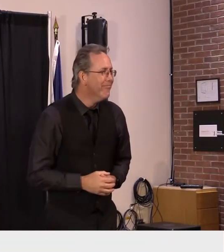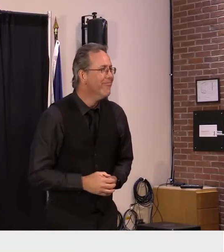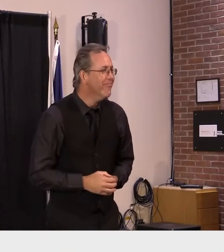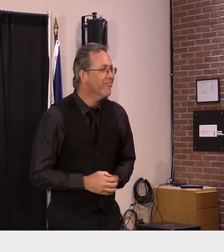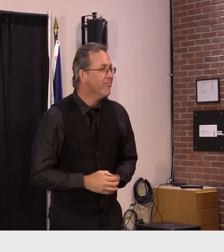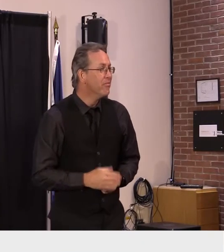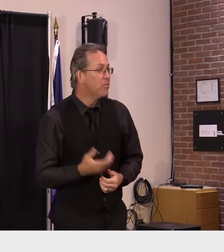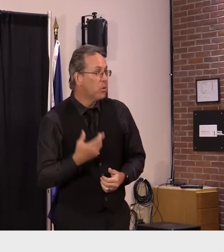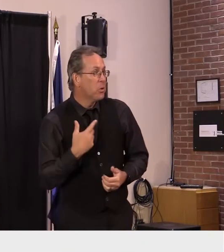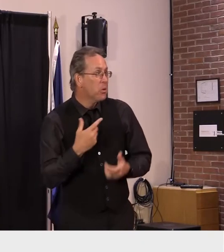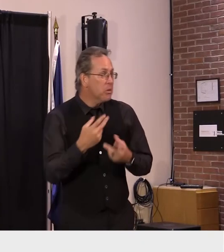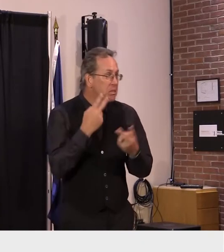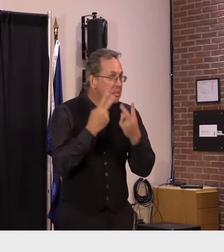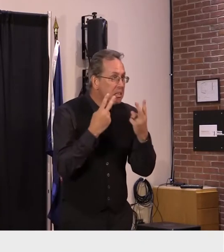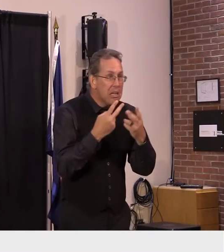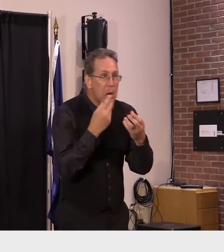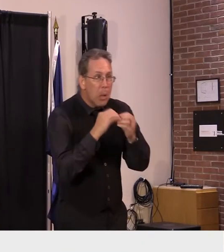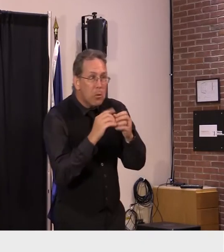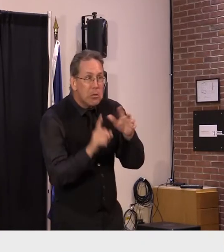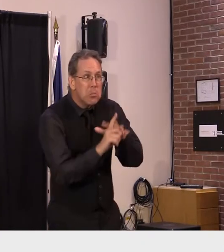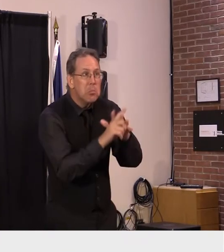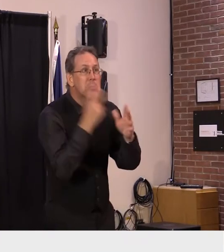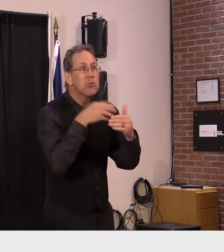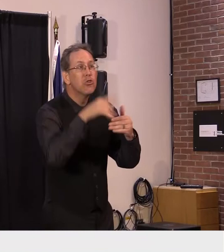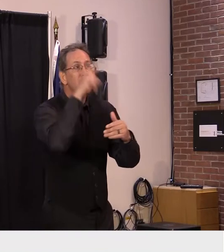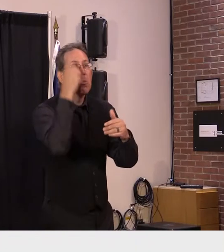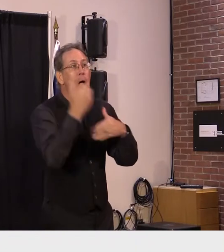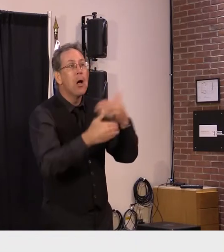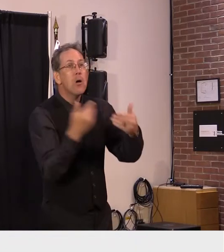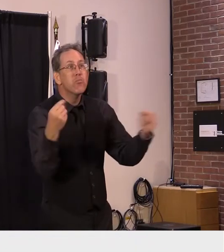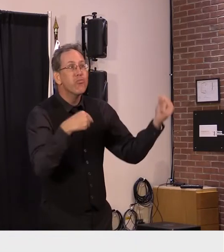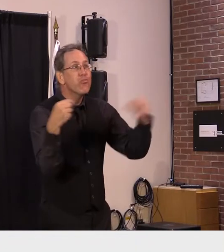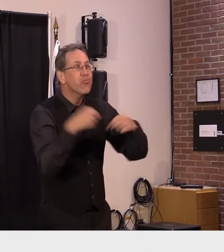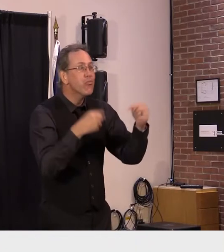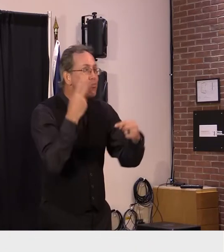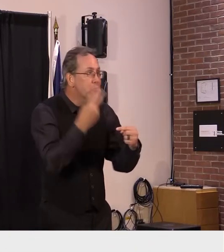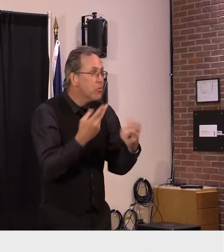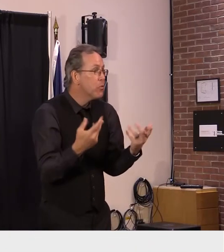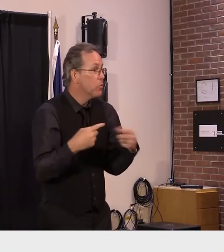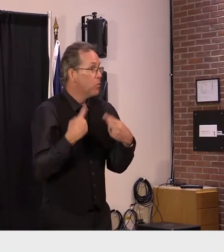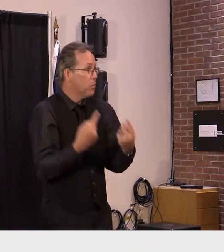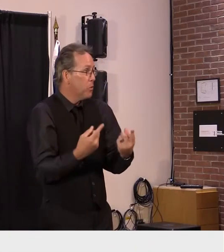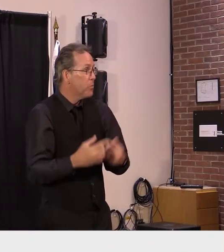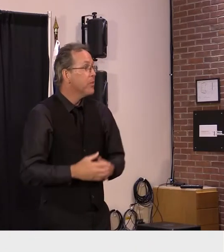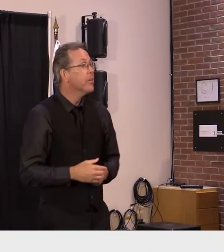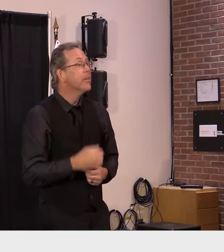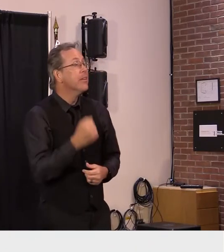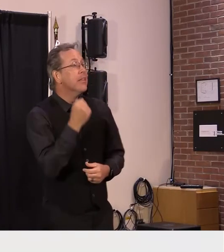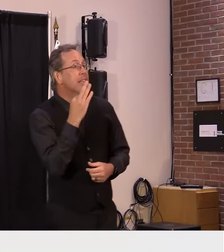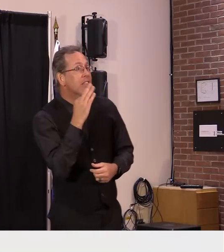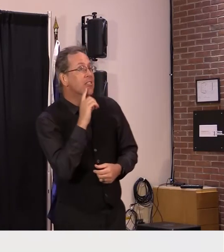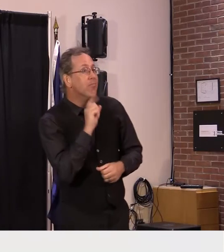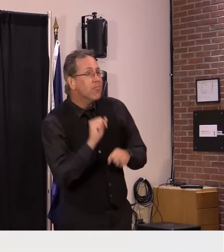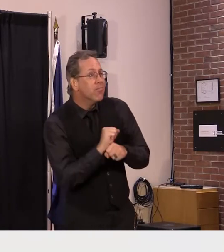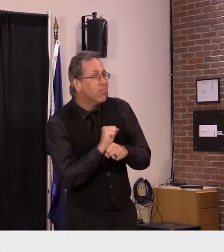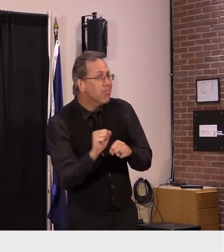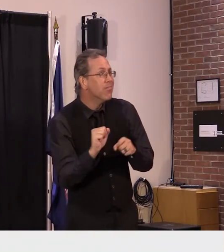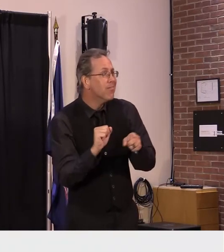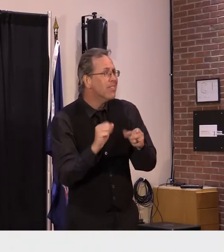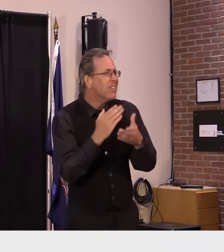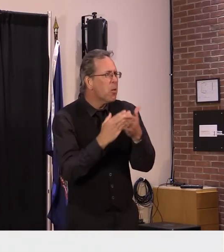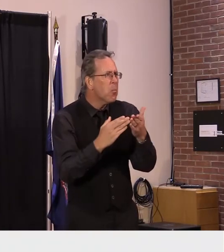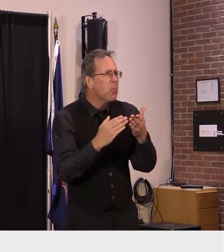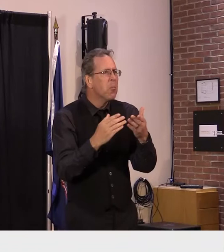so um so all looks good at this point in time and it does appear that as well that some of the supply chain issues